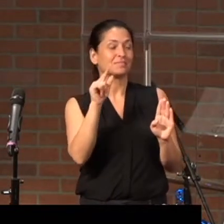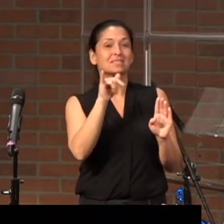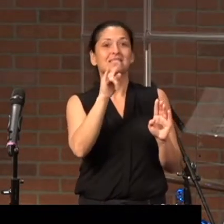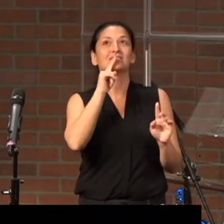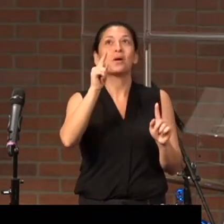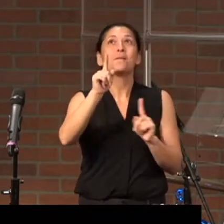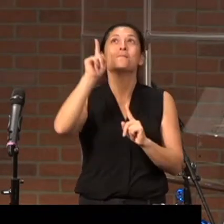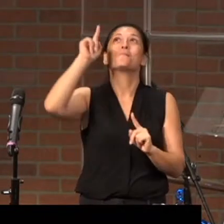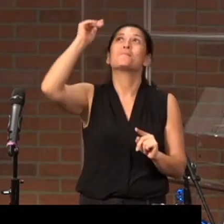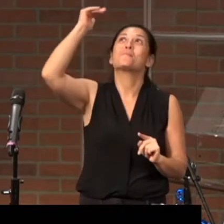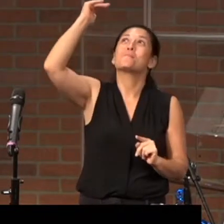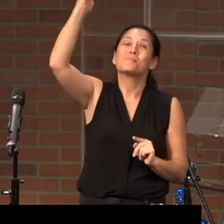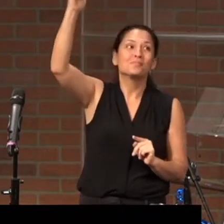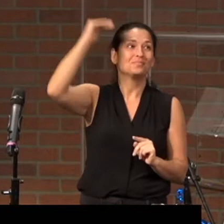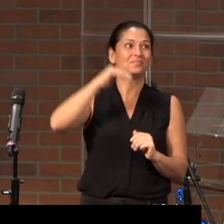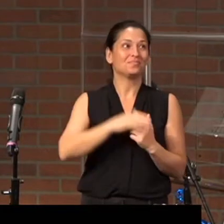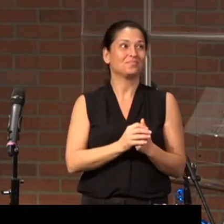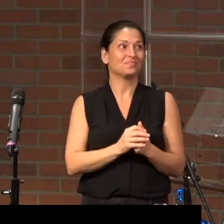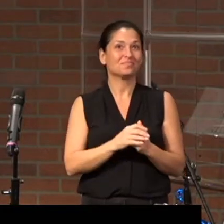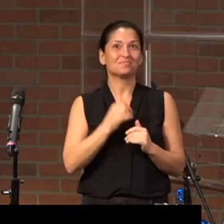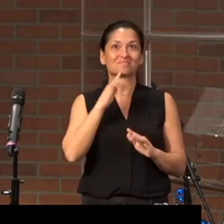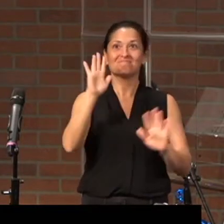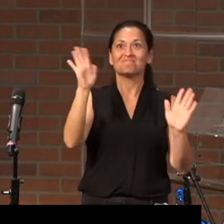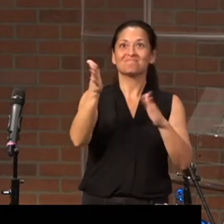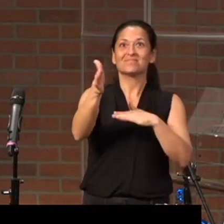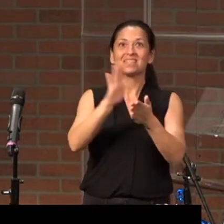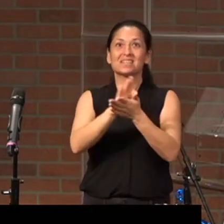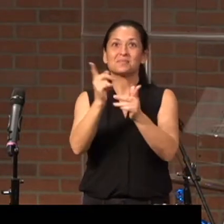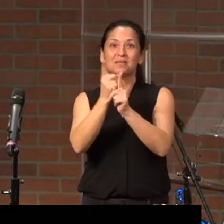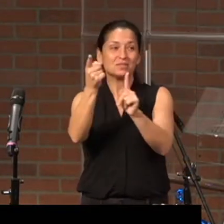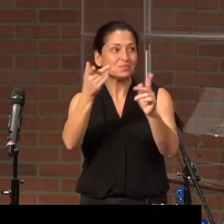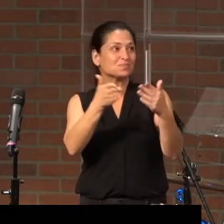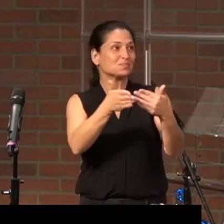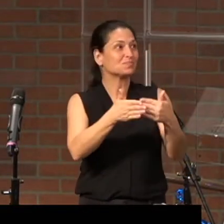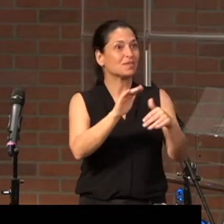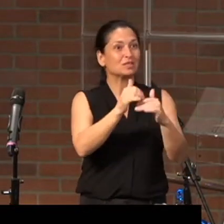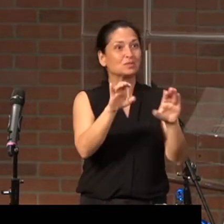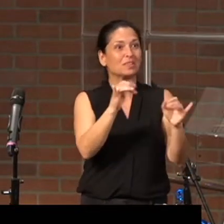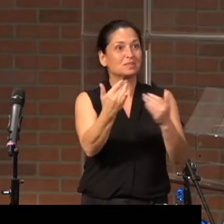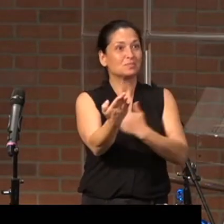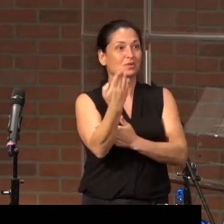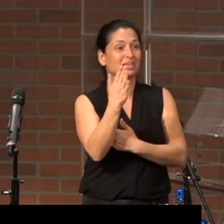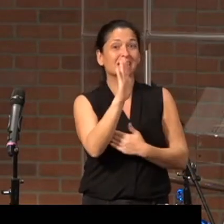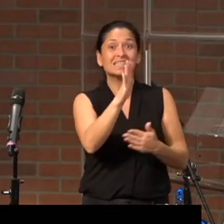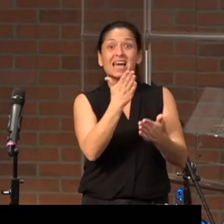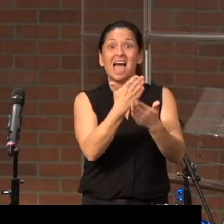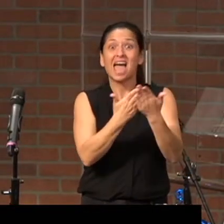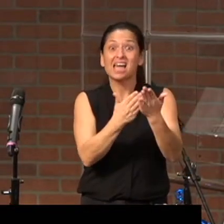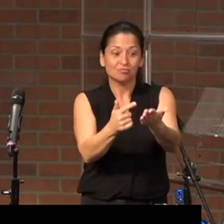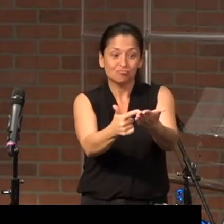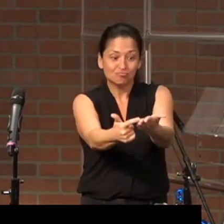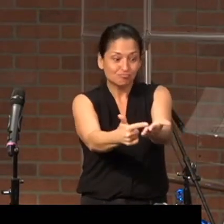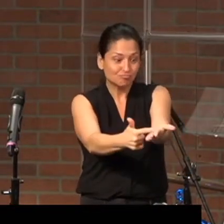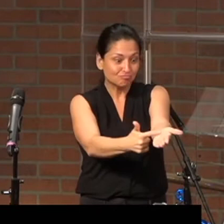massive. Hey, Mr. Jordan, how you doing this morning? Stick out my hand. Y'all, his hand goes up.